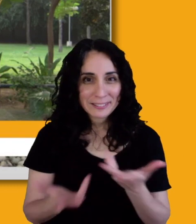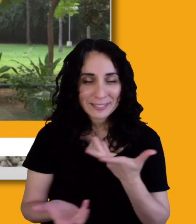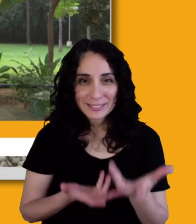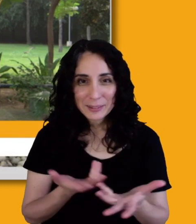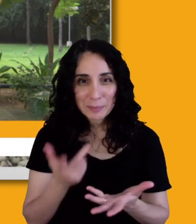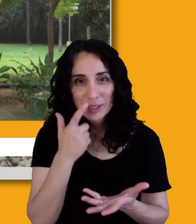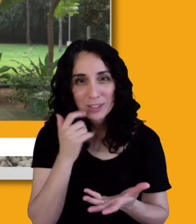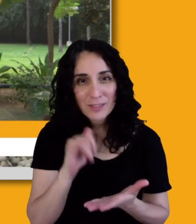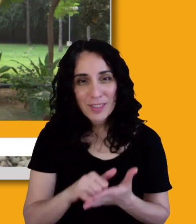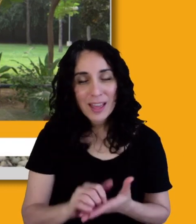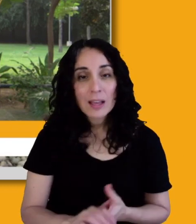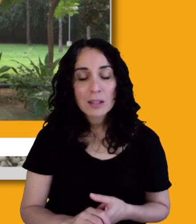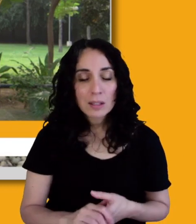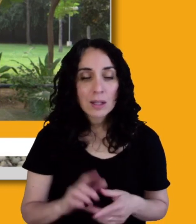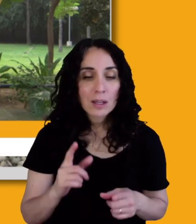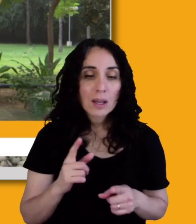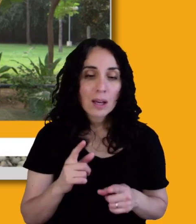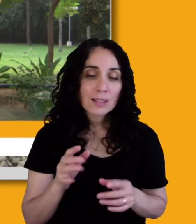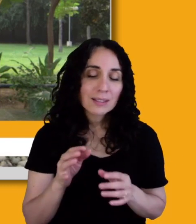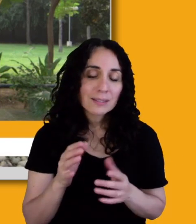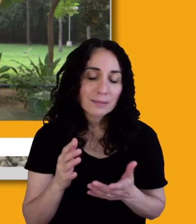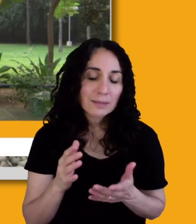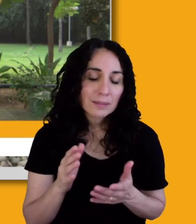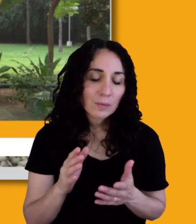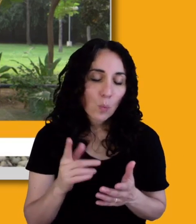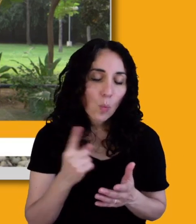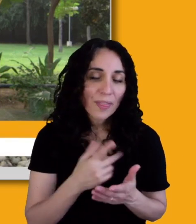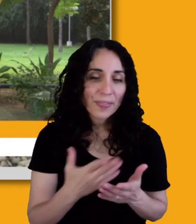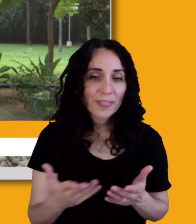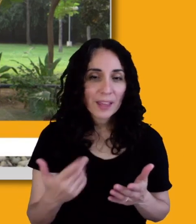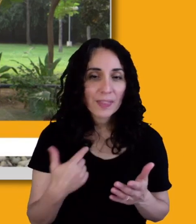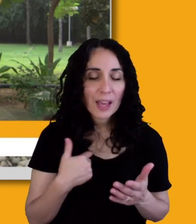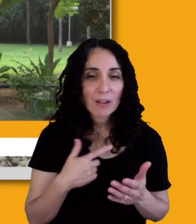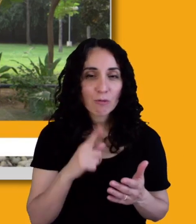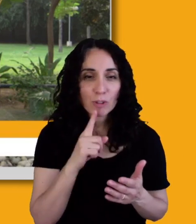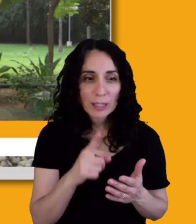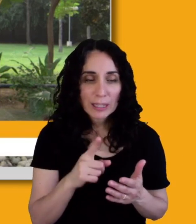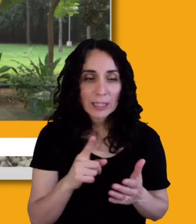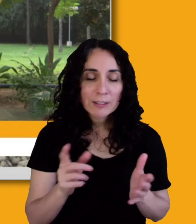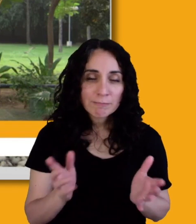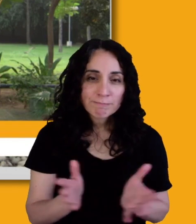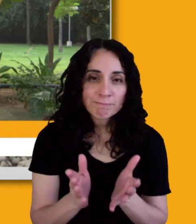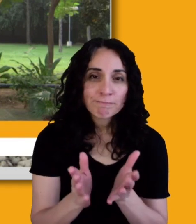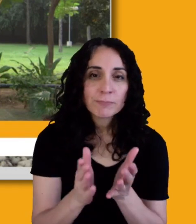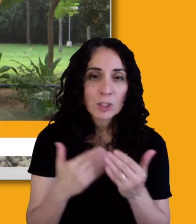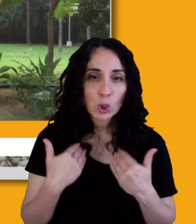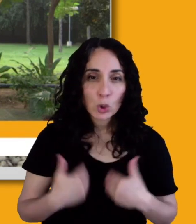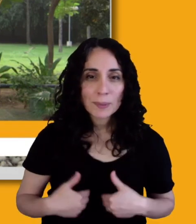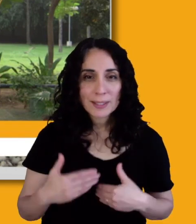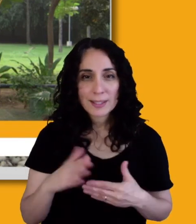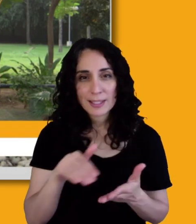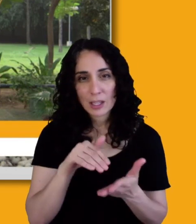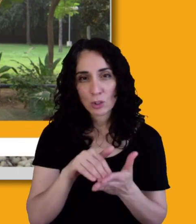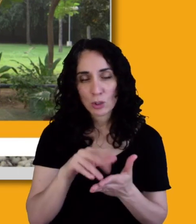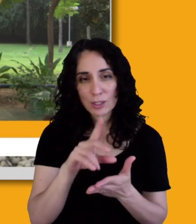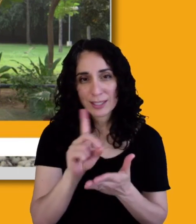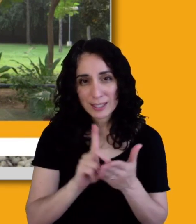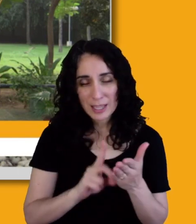that drives human centered design, you remember, we talked in the beginning about the ADA defined disability as a characteristic